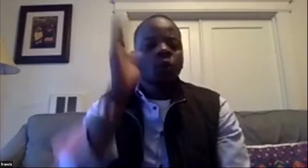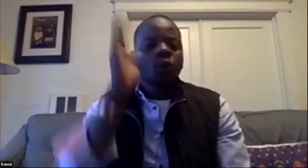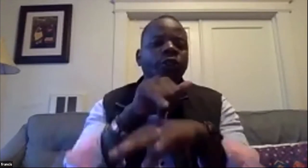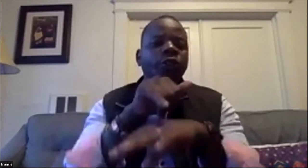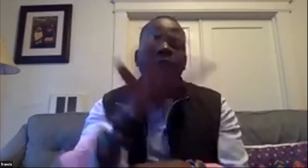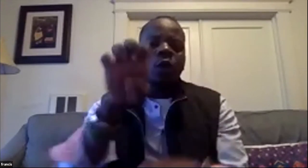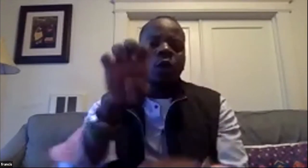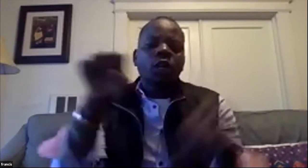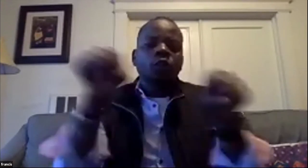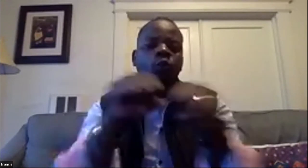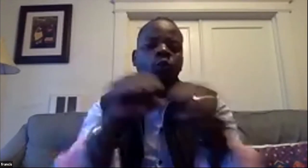he's